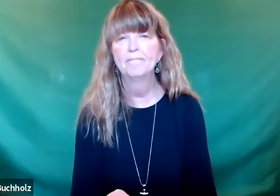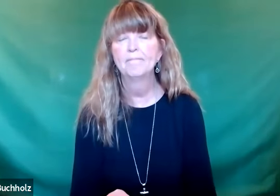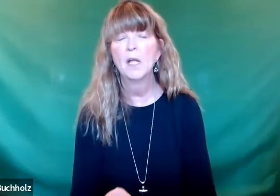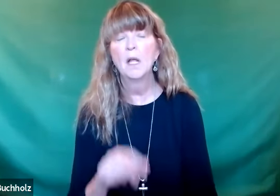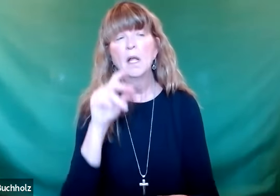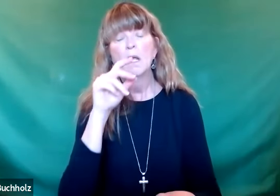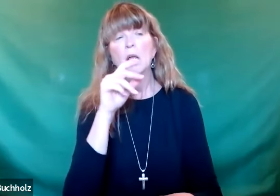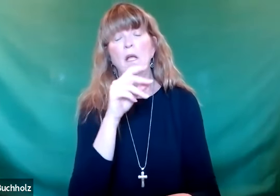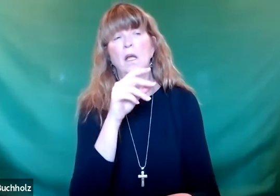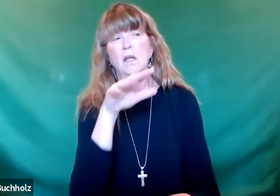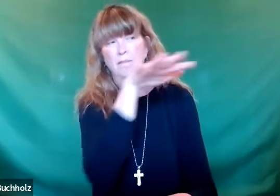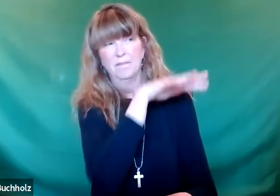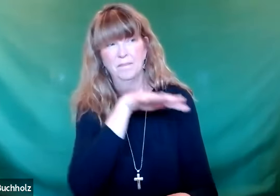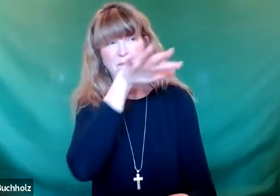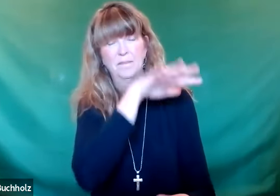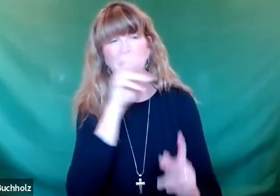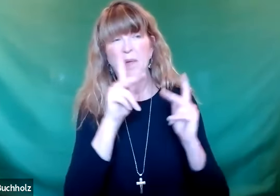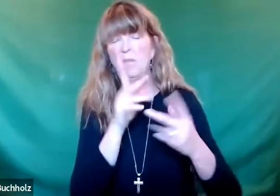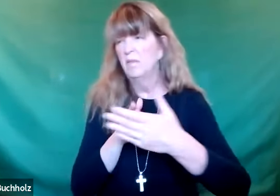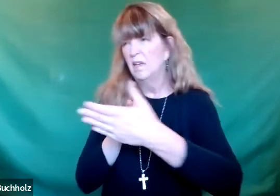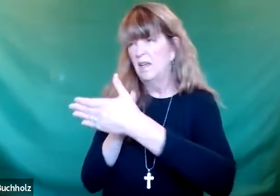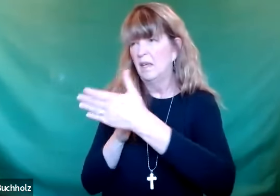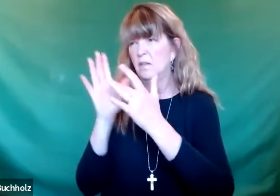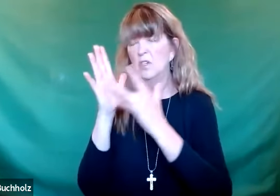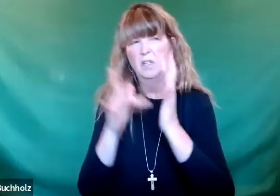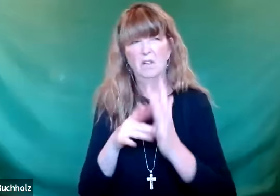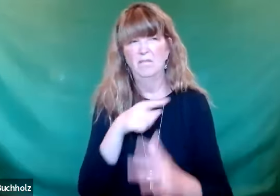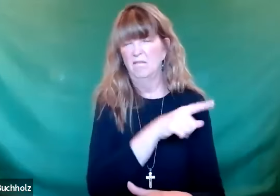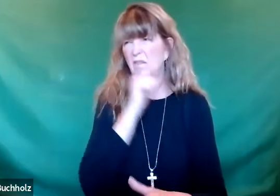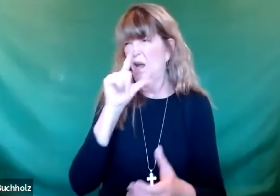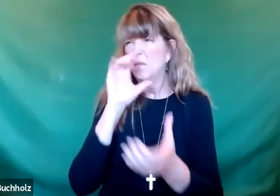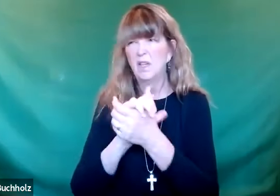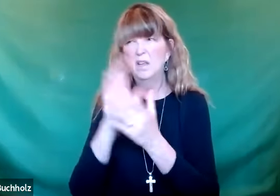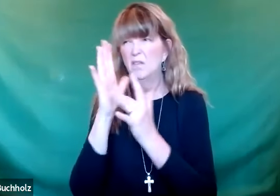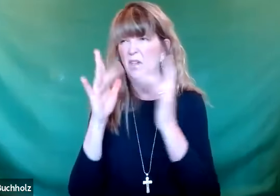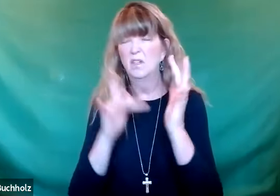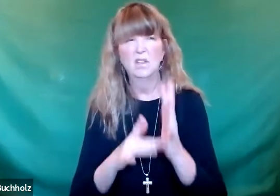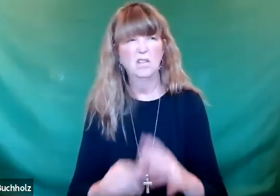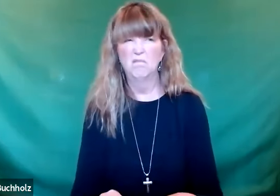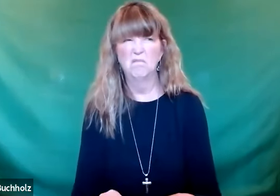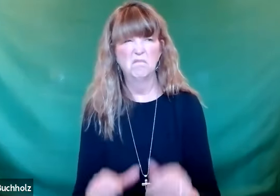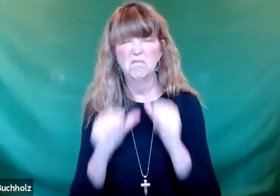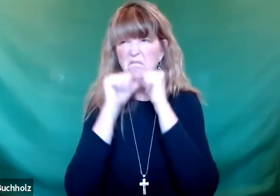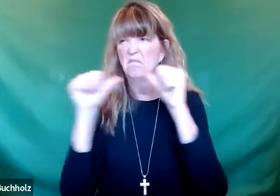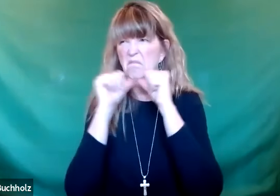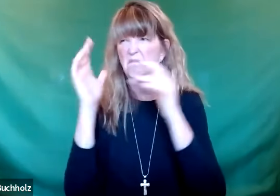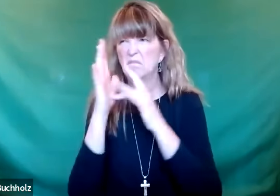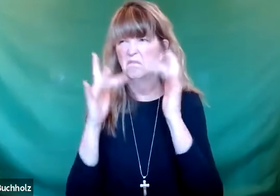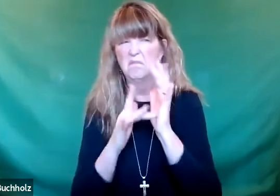disagree with that and say that because so many of the people